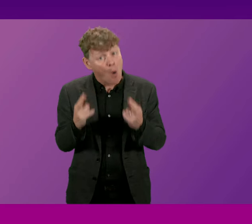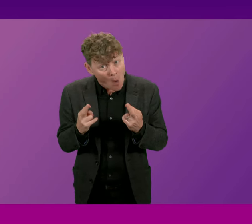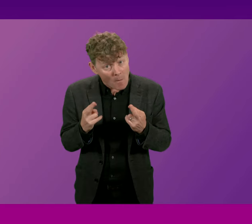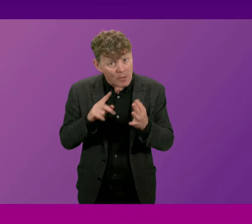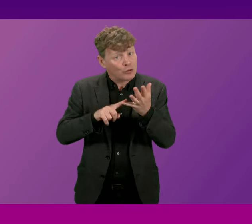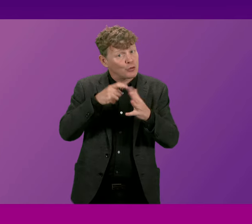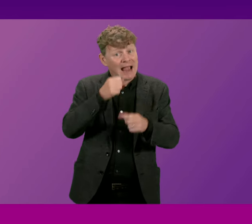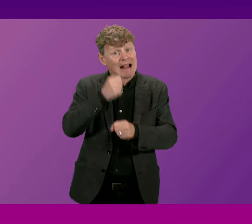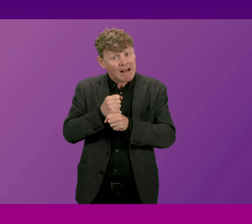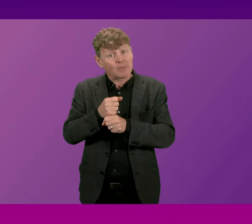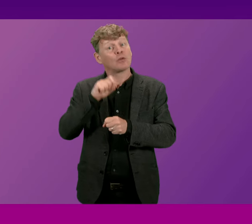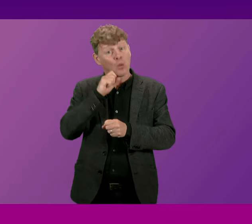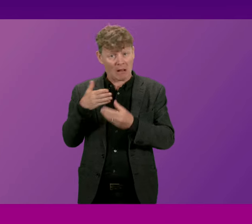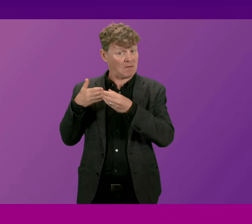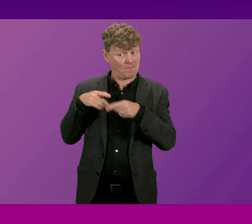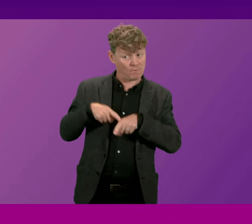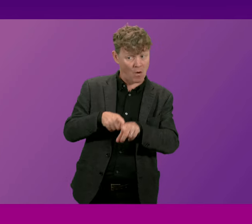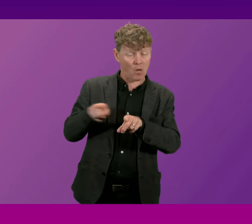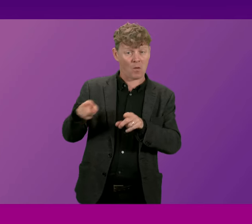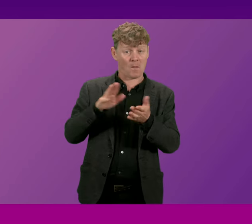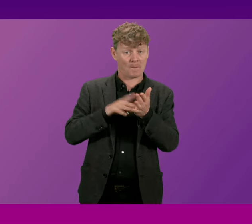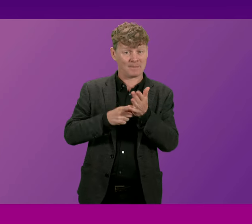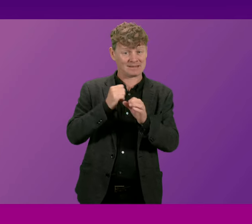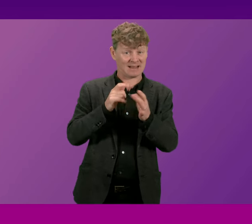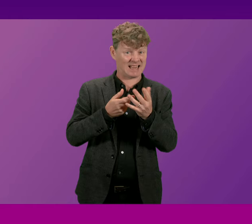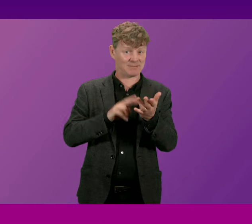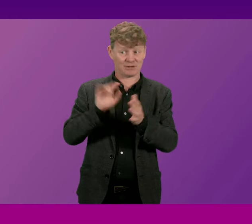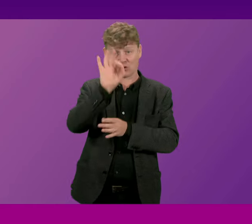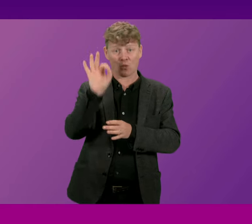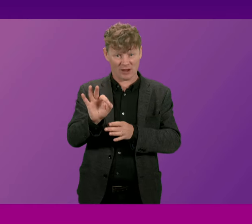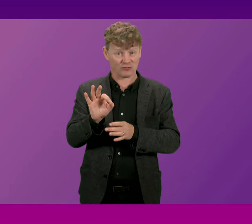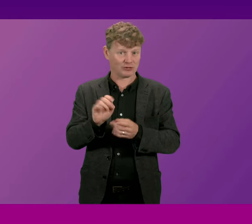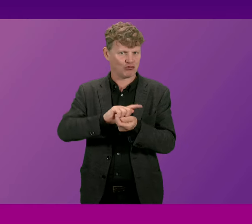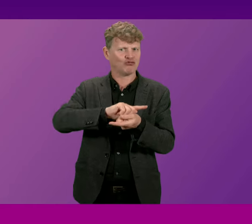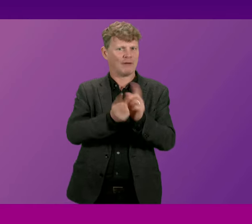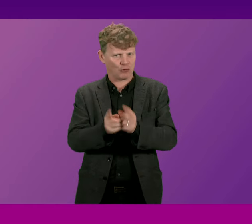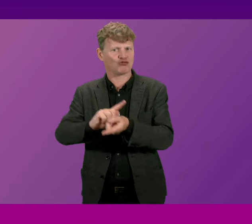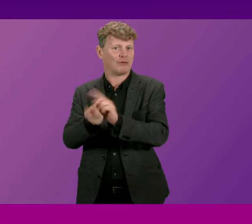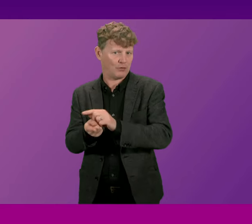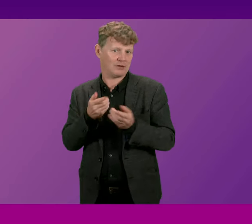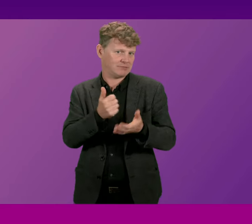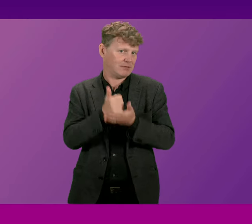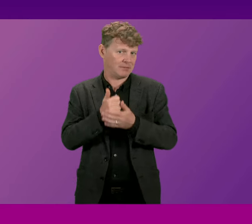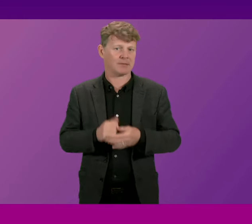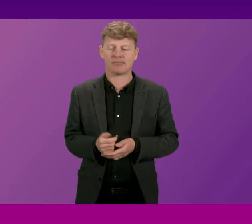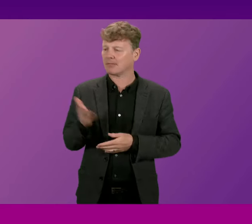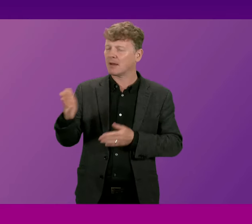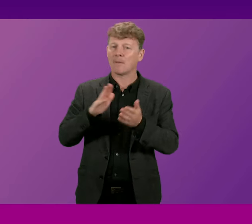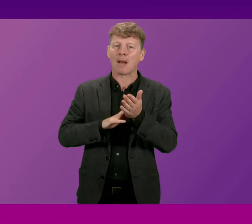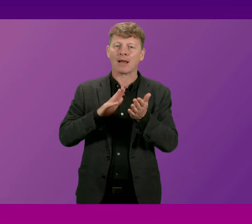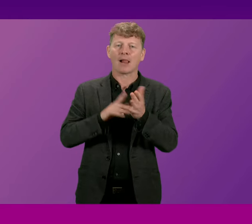UK Government will take the lead for Mr Gibson's question and reverse those provisions that are undesirable Michael Mara